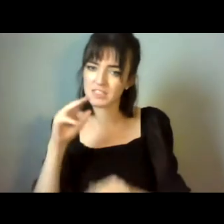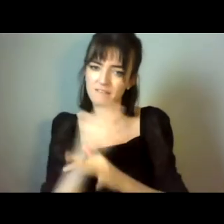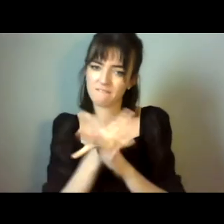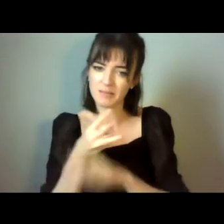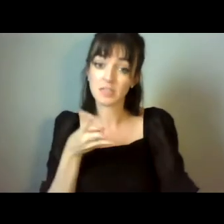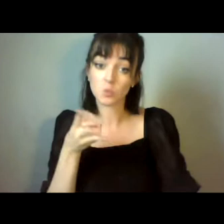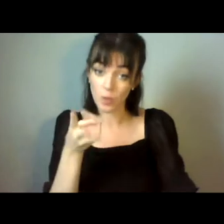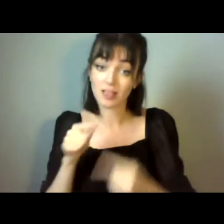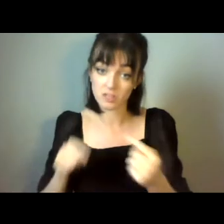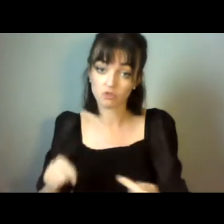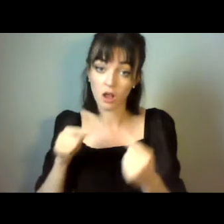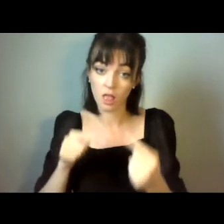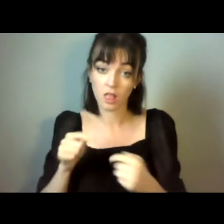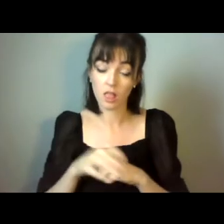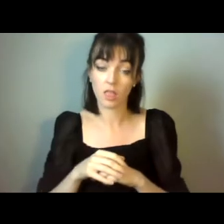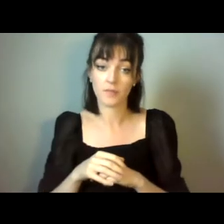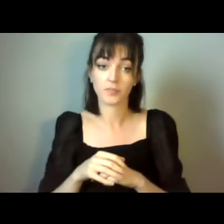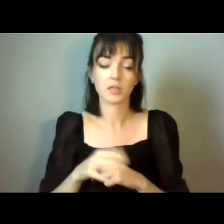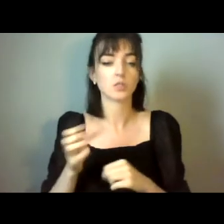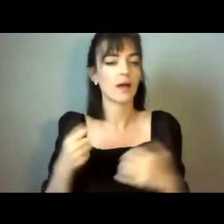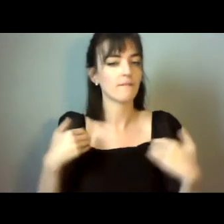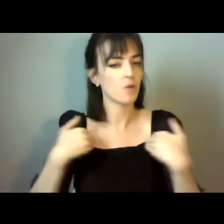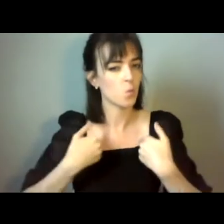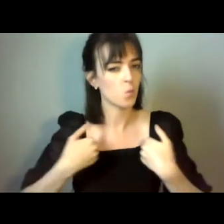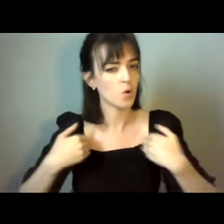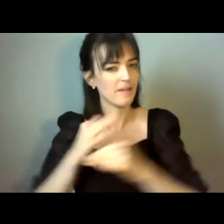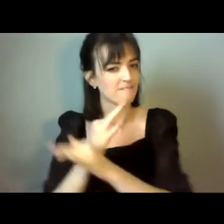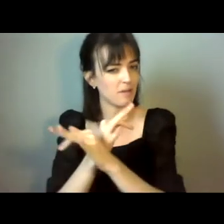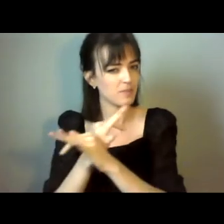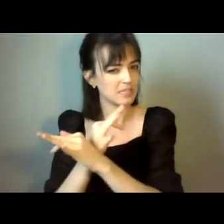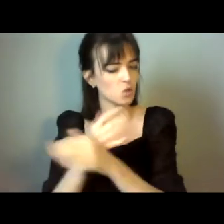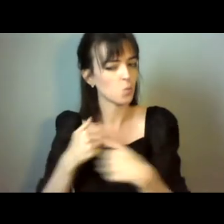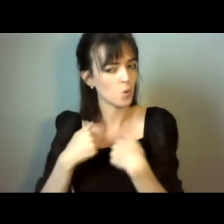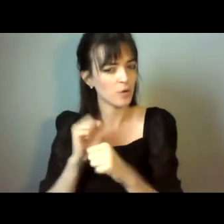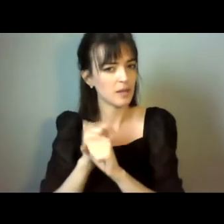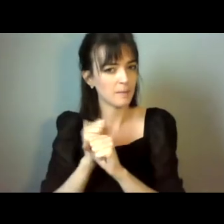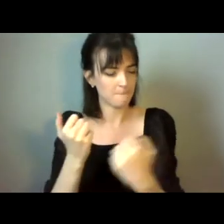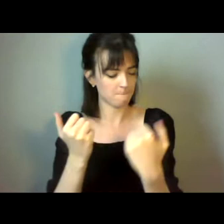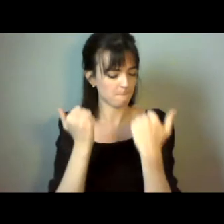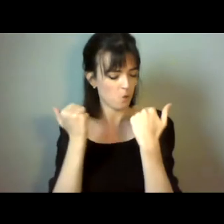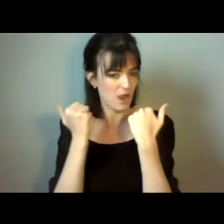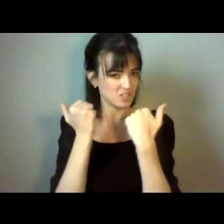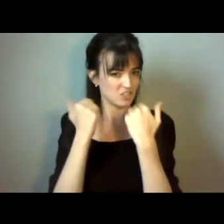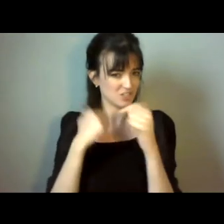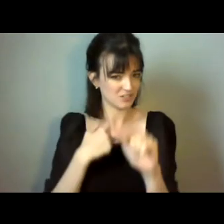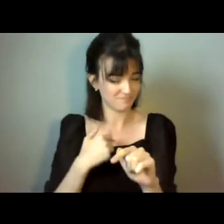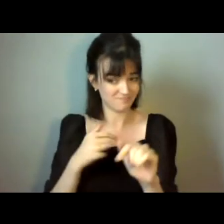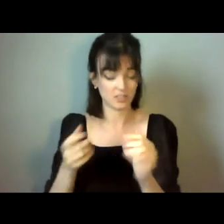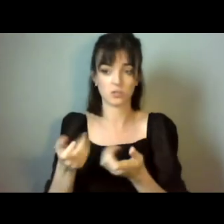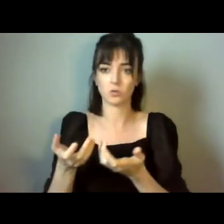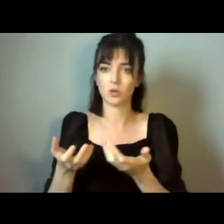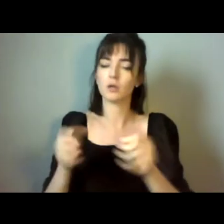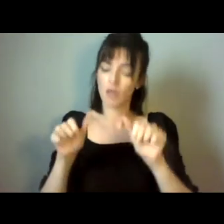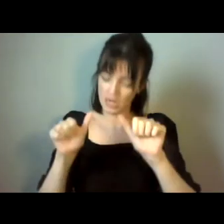I think there's a growing concern amongst families about the pressure they'll be under to vindicate people's wishes. And it's interesting. This